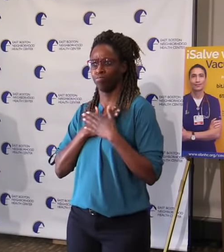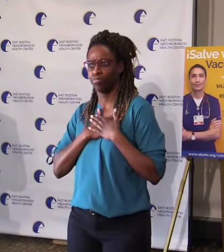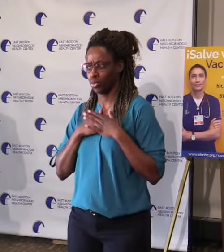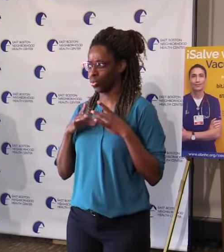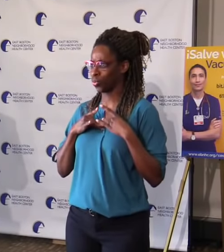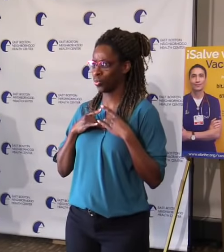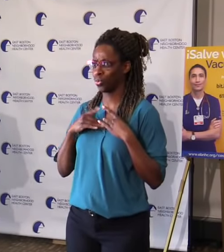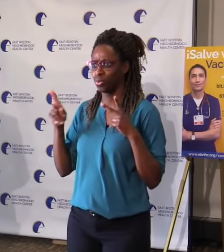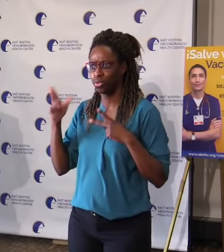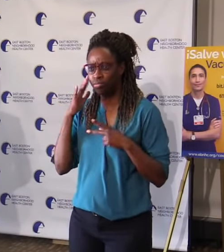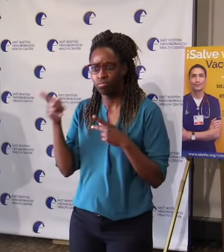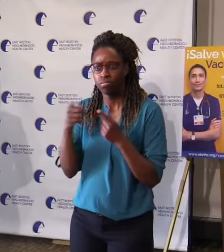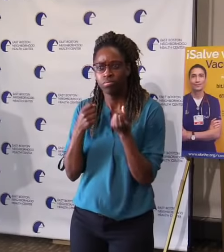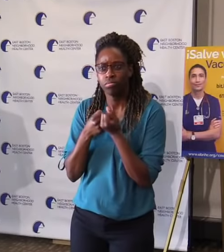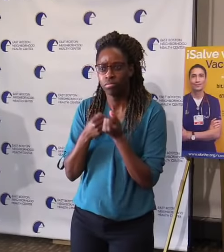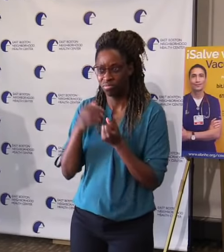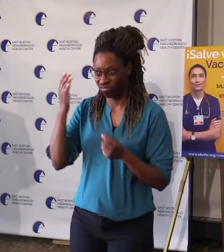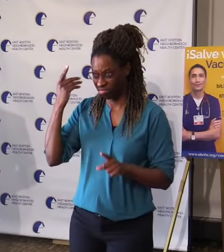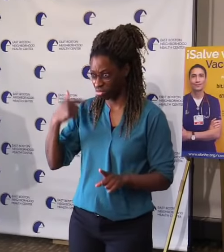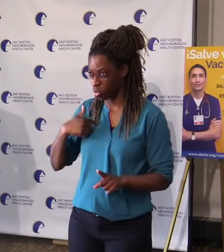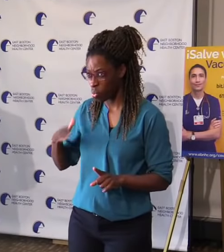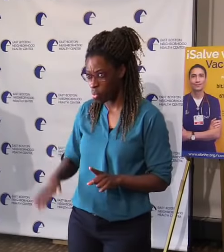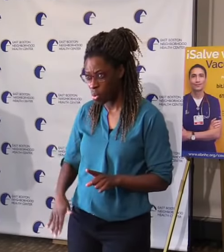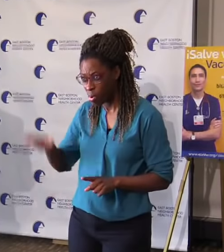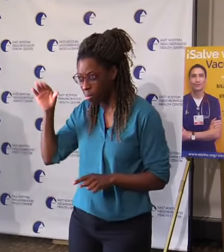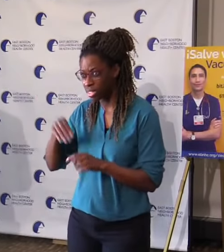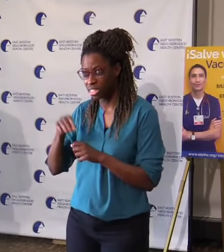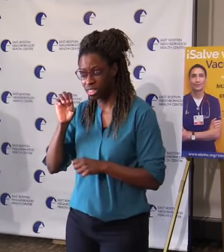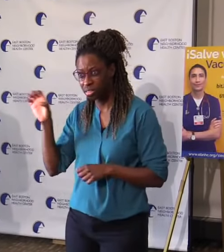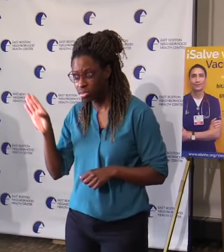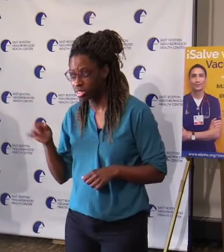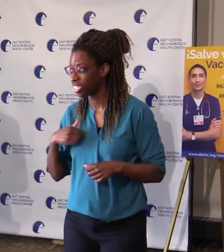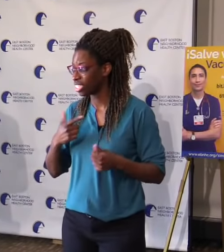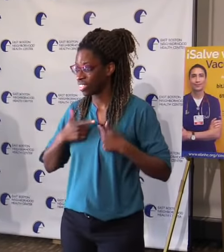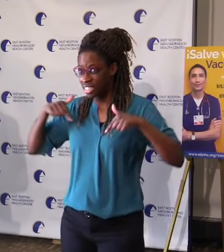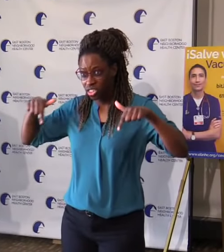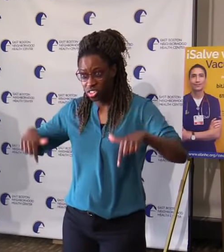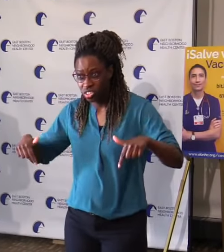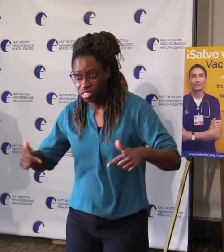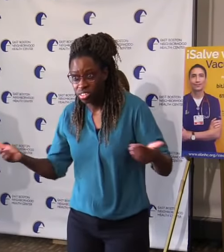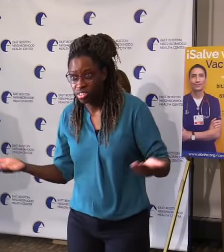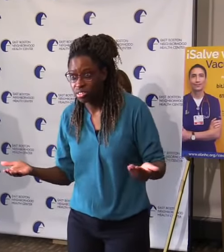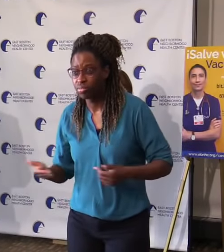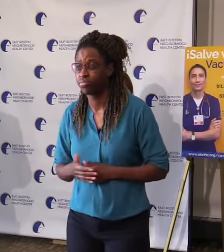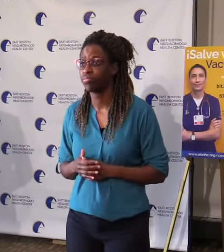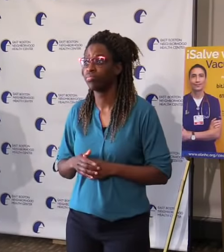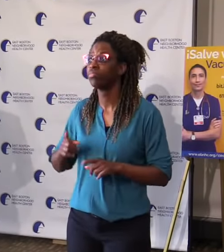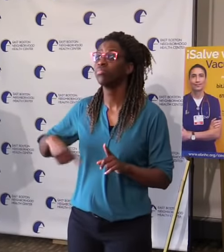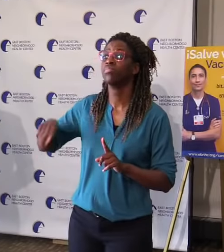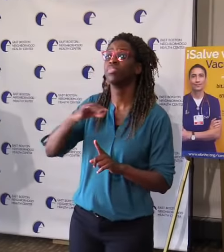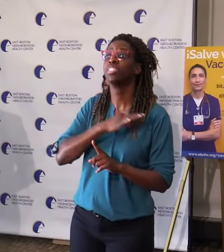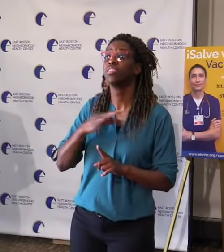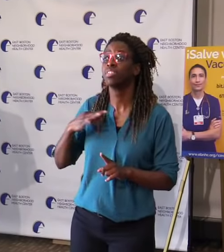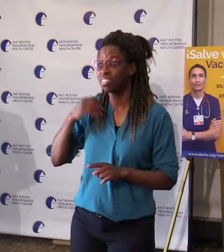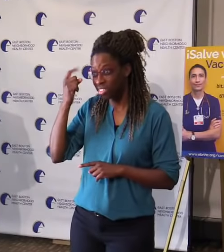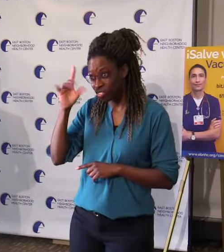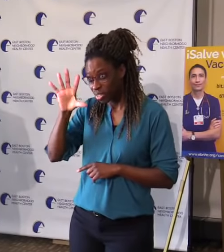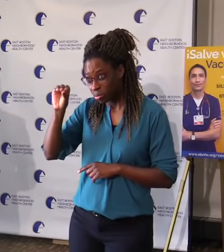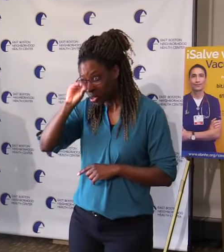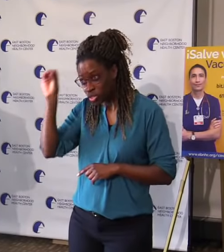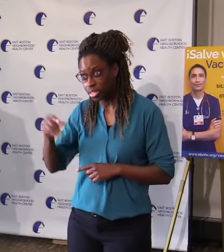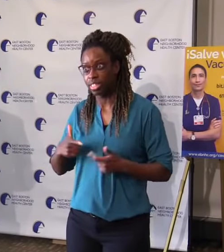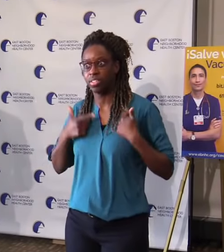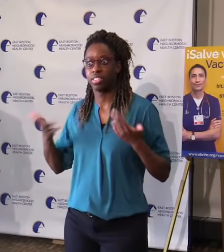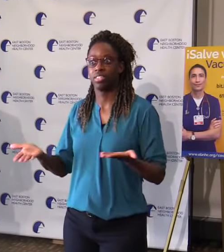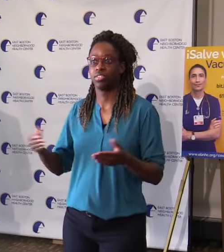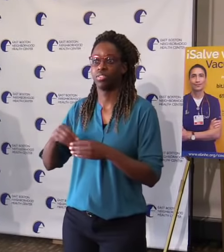lives in this community. And 50% of our staff lives in this community. This